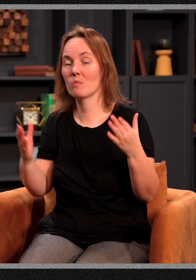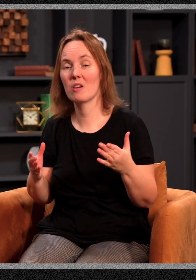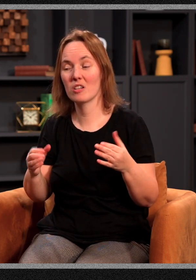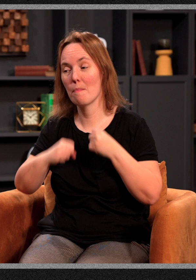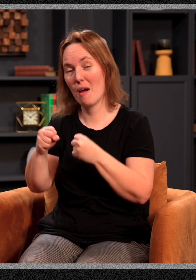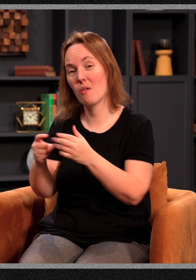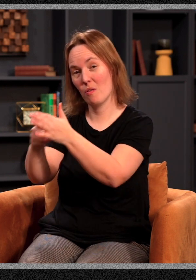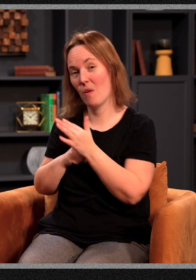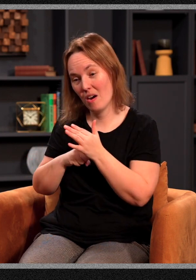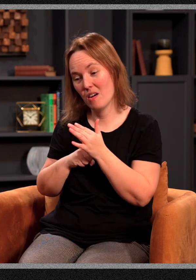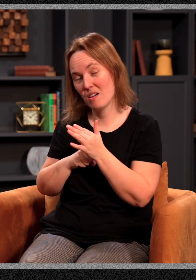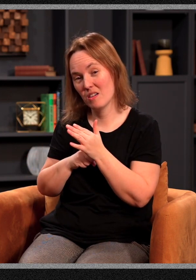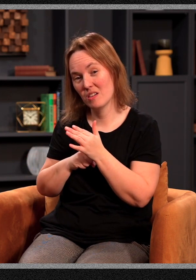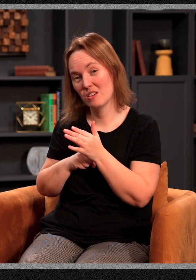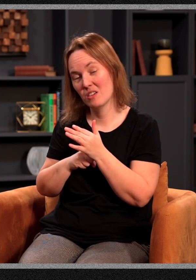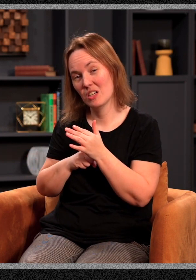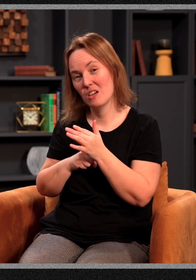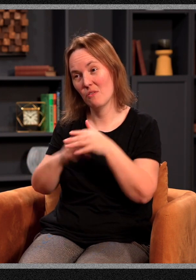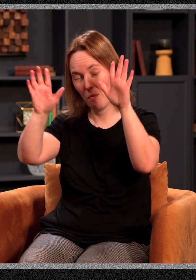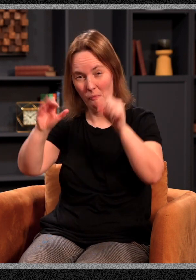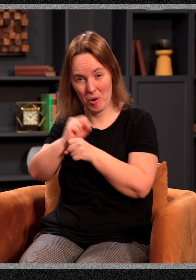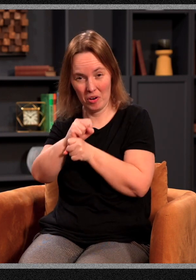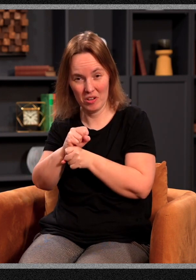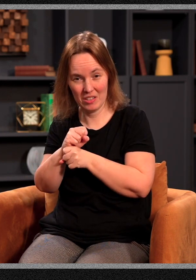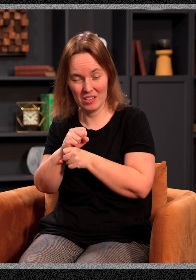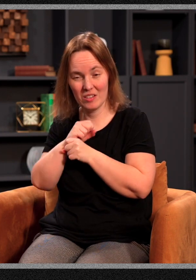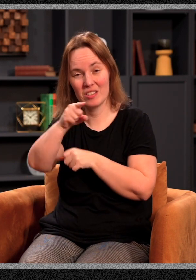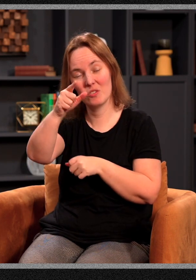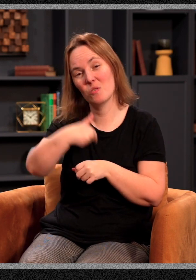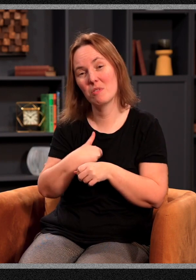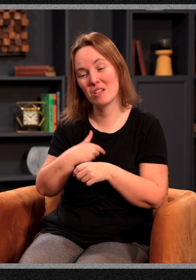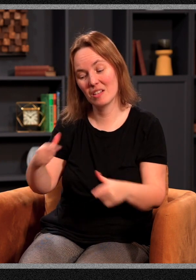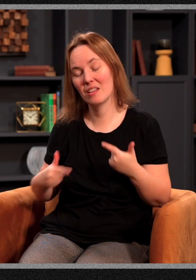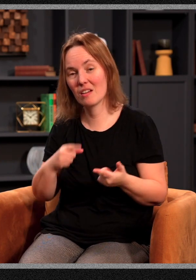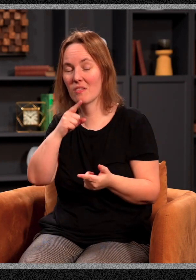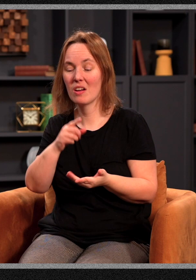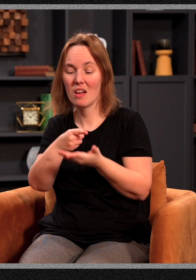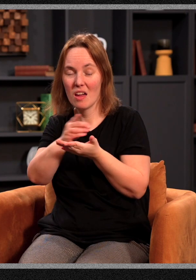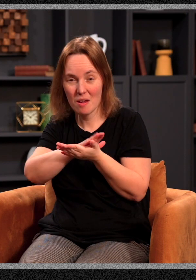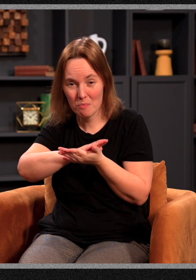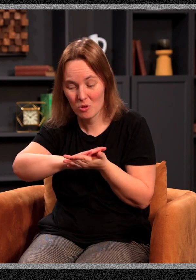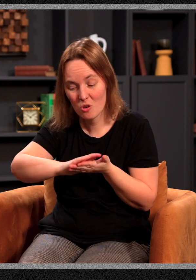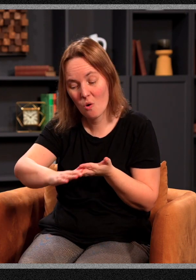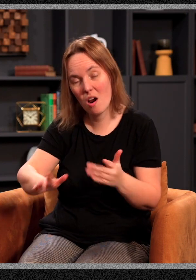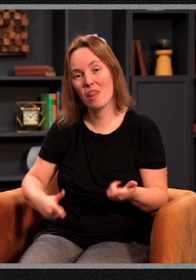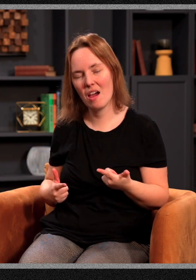required to raise the dead, you might say, as there is for you and me to live a pure life in a perverted